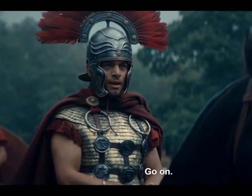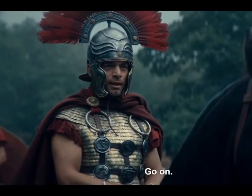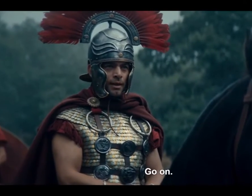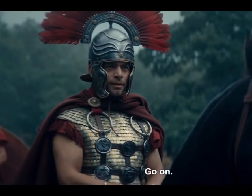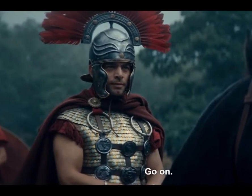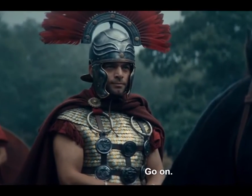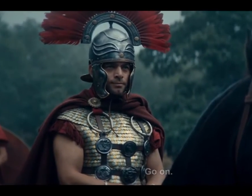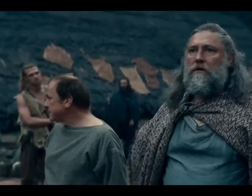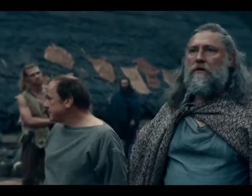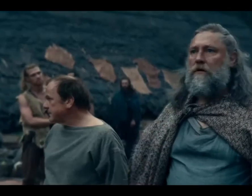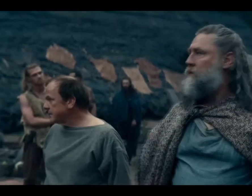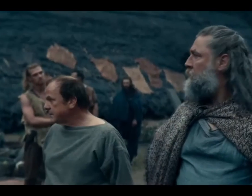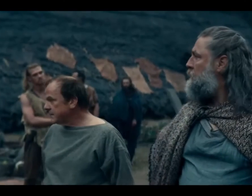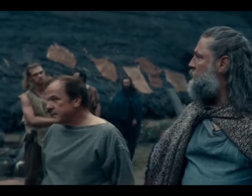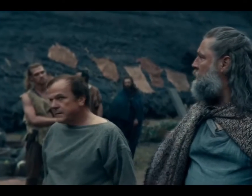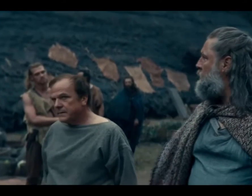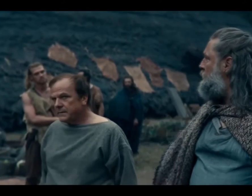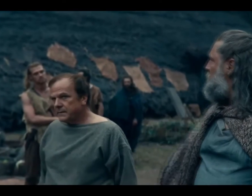again